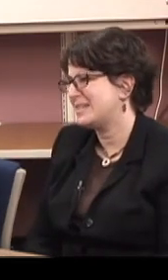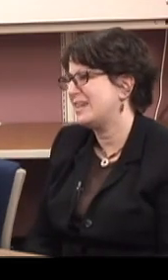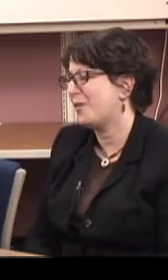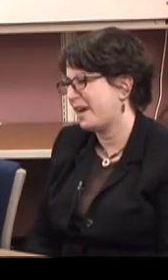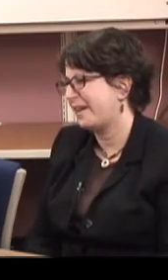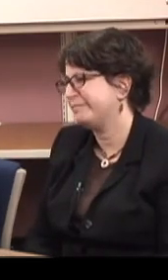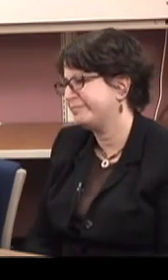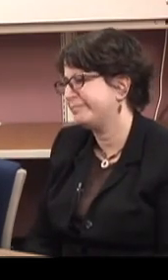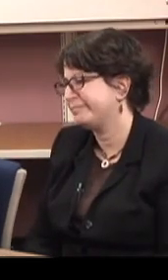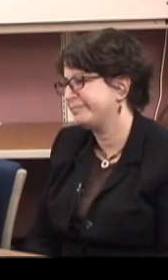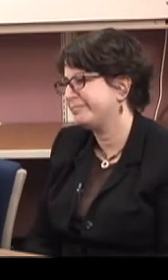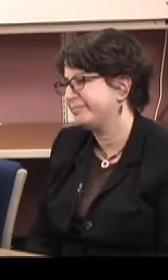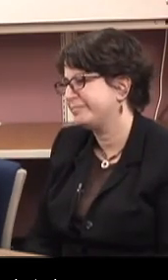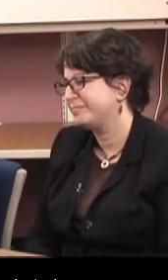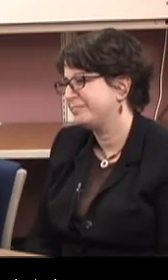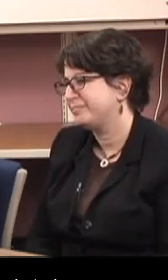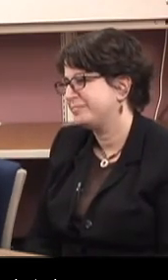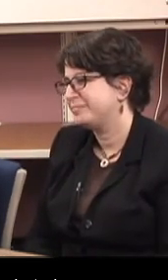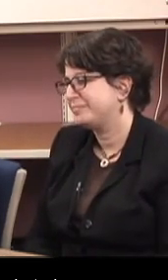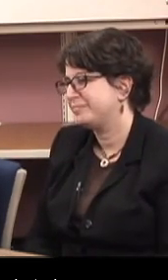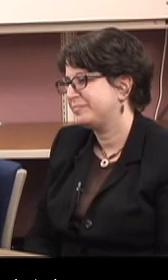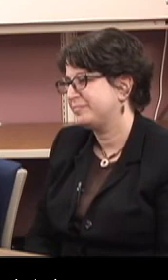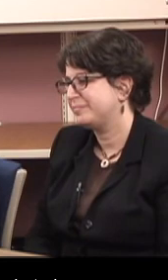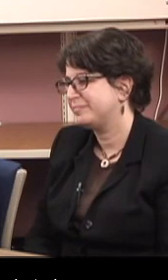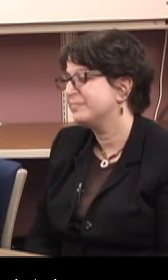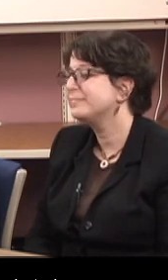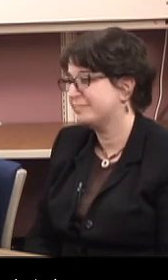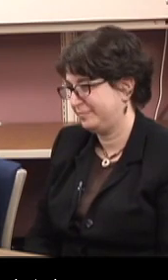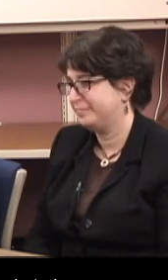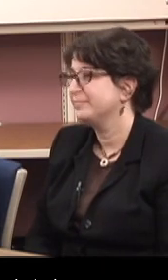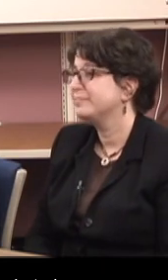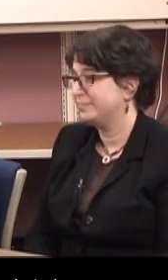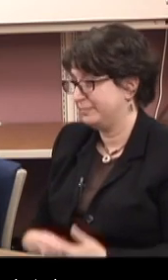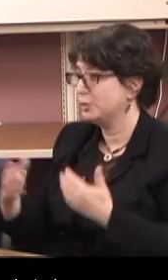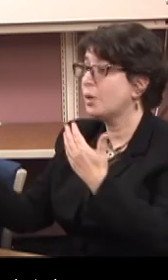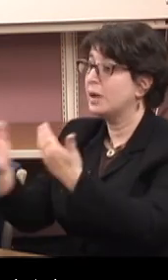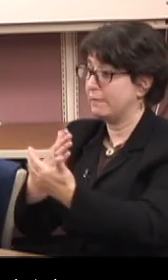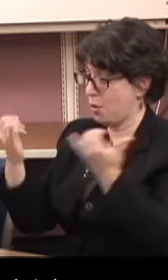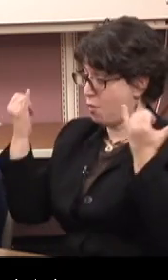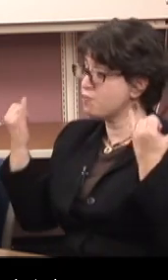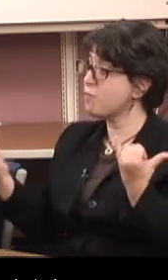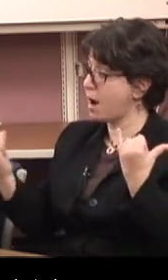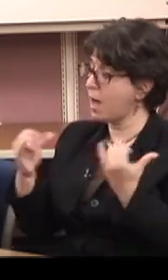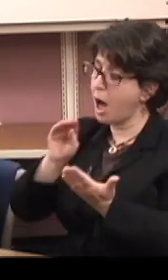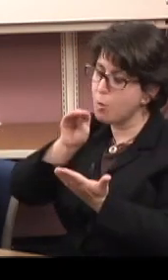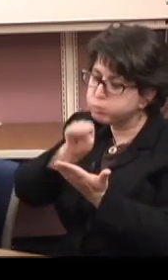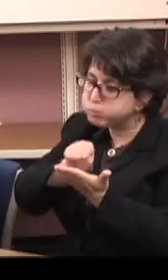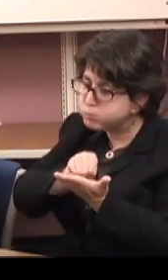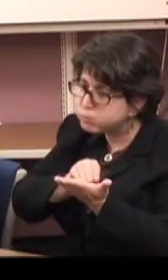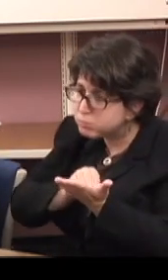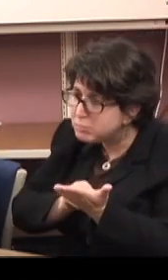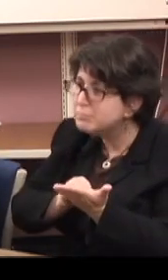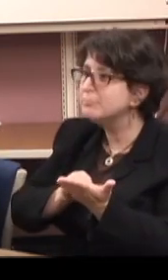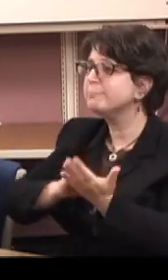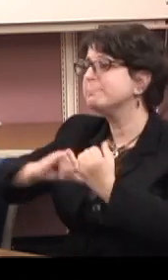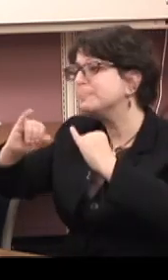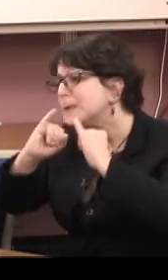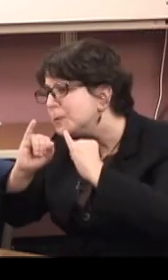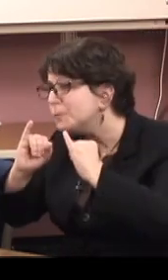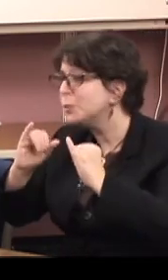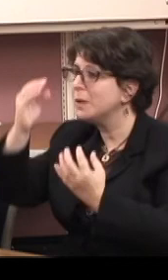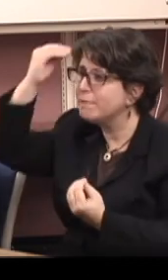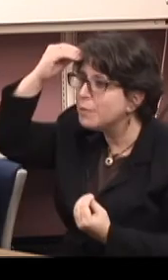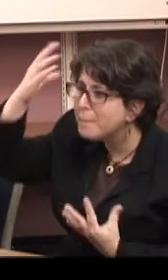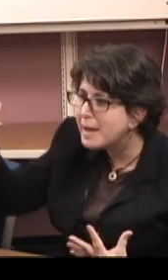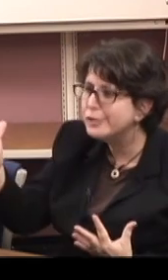Oh, I see. Okay. Yeah. So, even though I can do the intake right now and get some general information, it'll be about three months